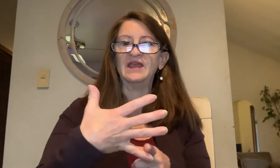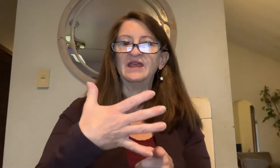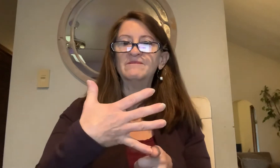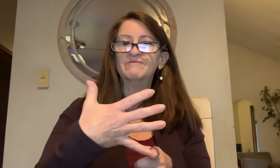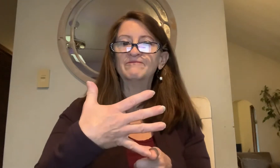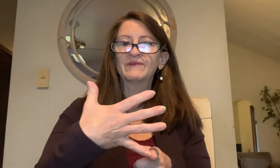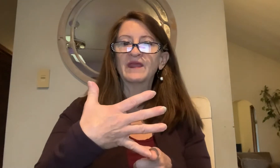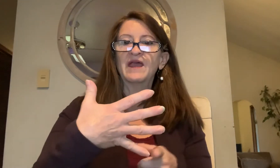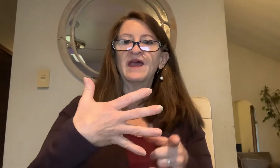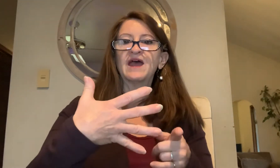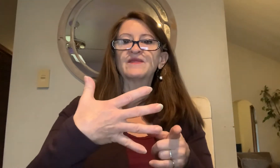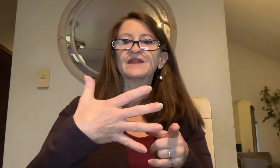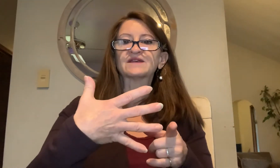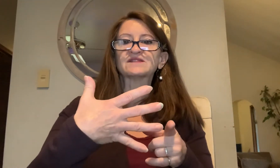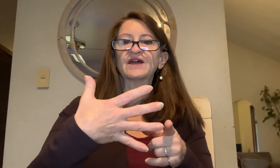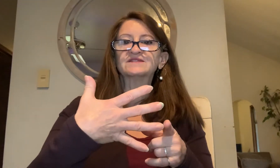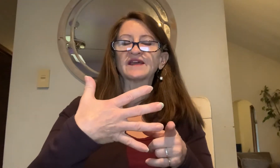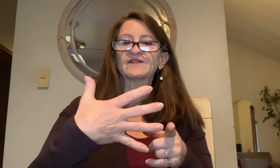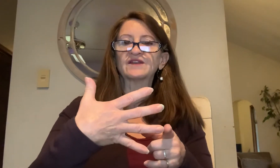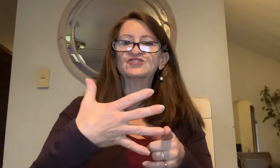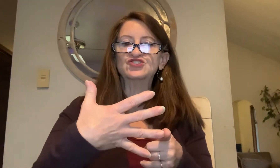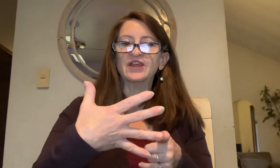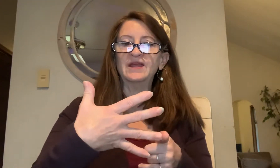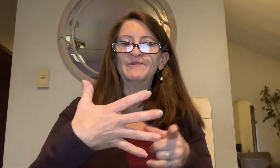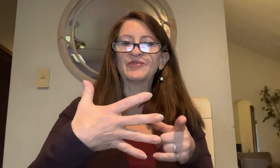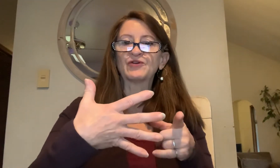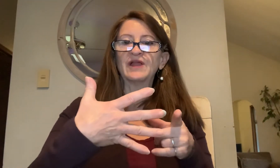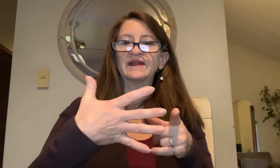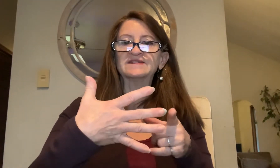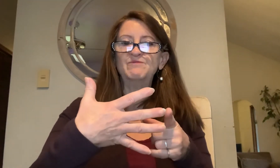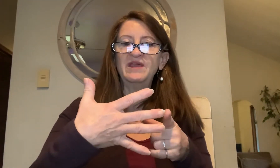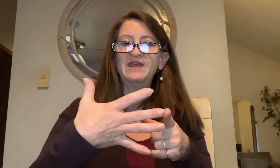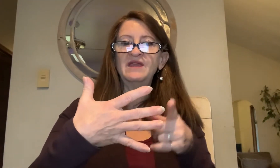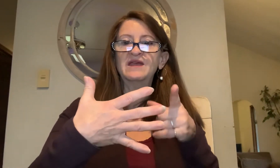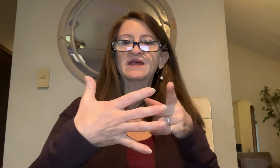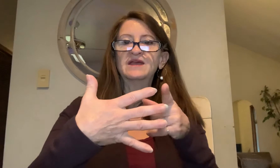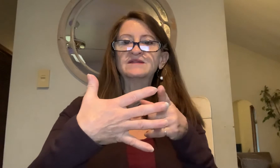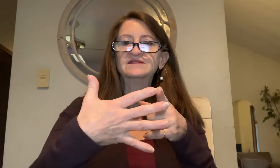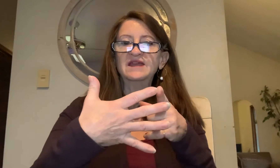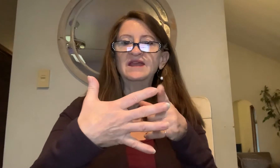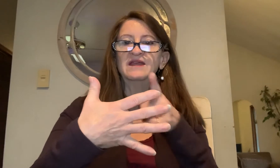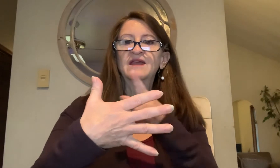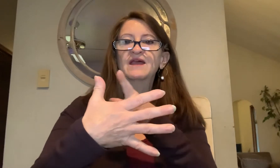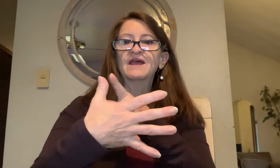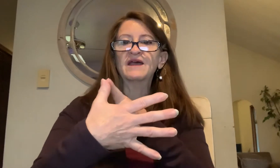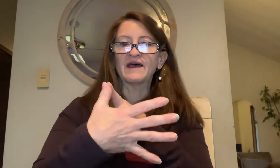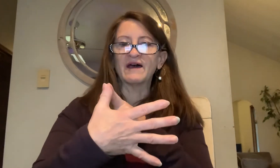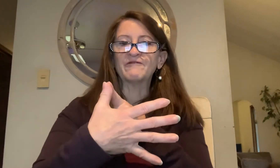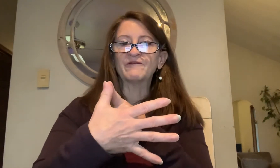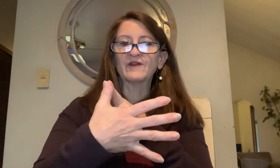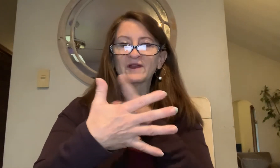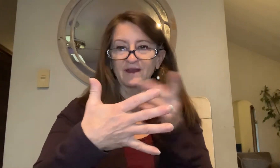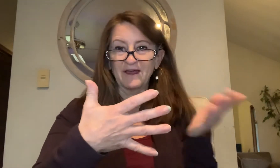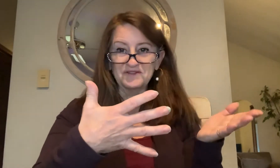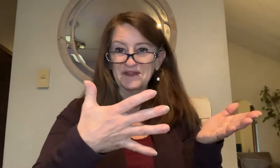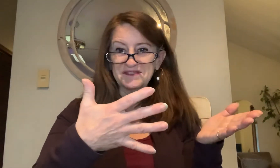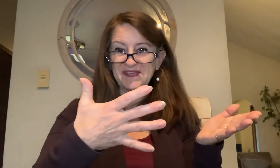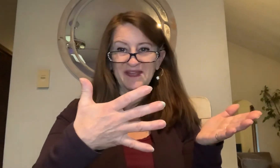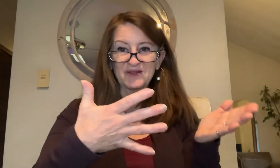and the next line, second line is G, third line is B, D, F. And I've done the saying I know it